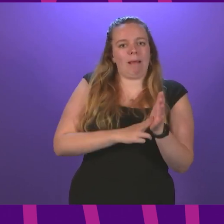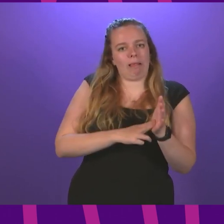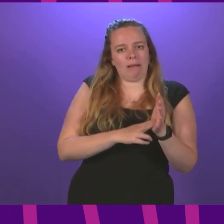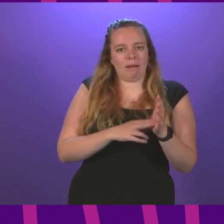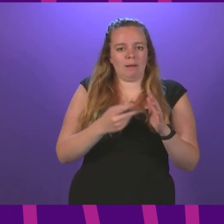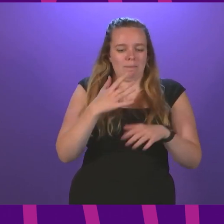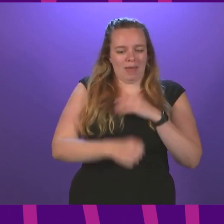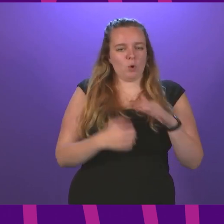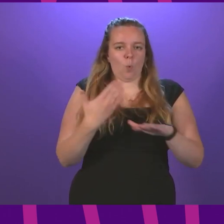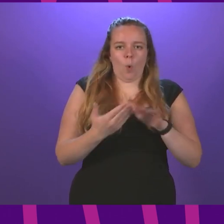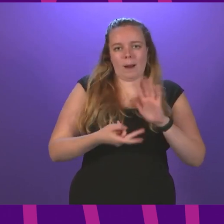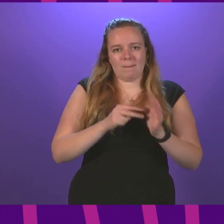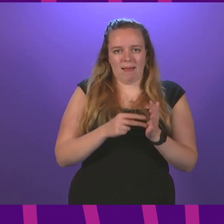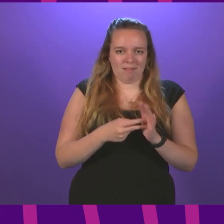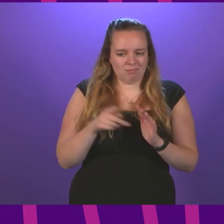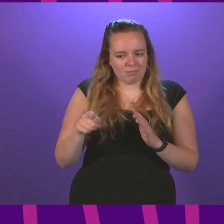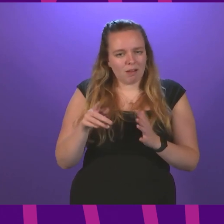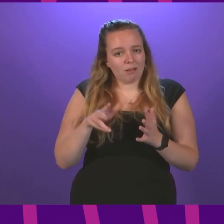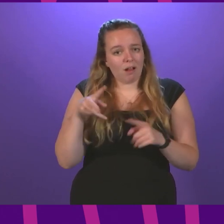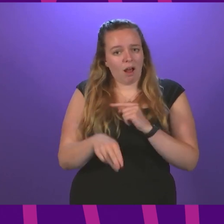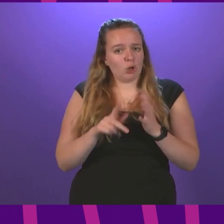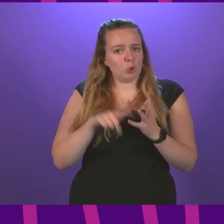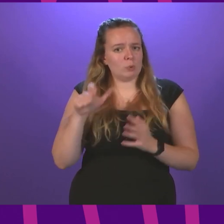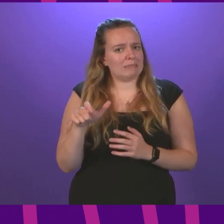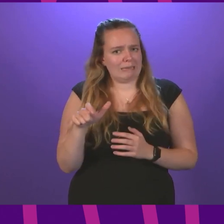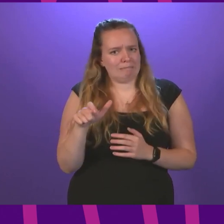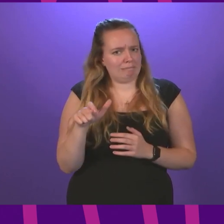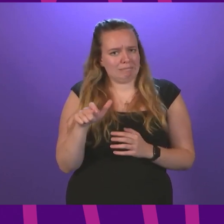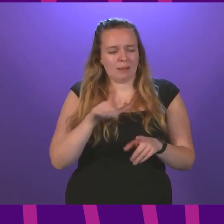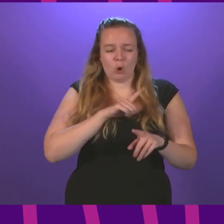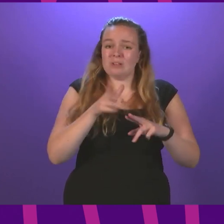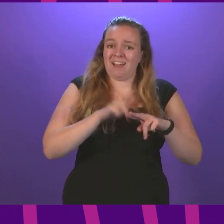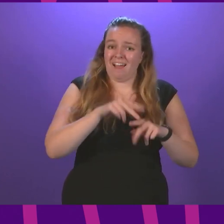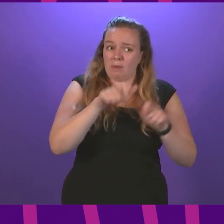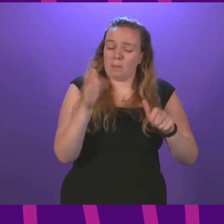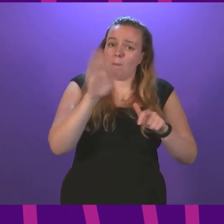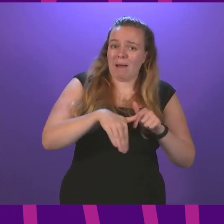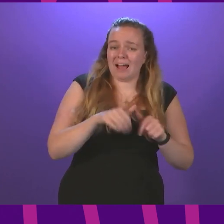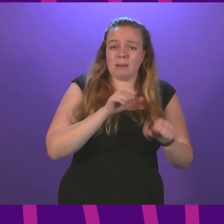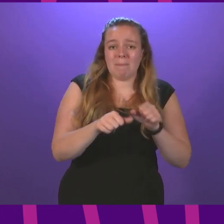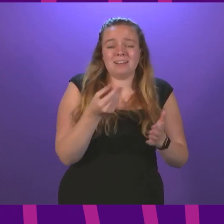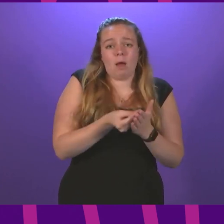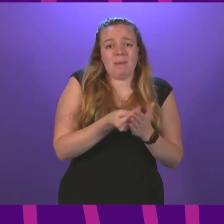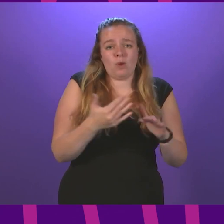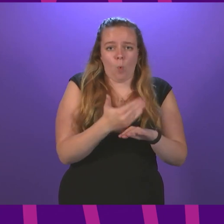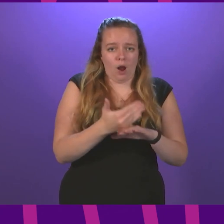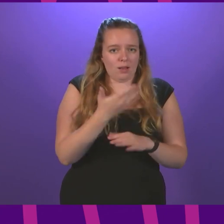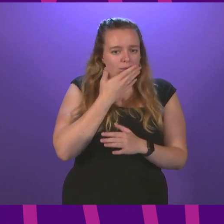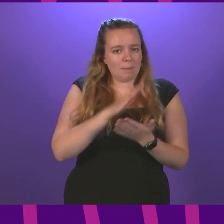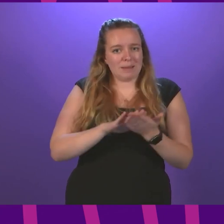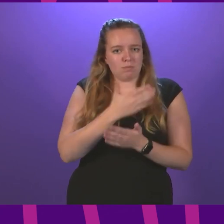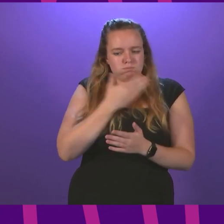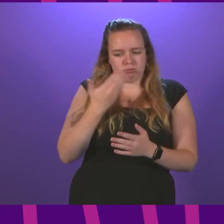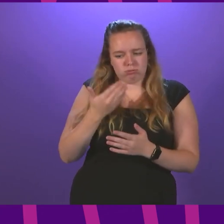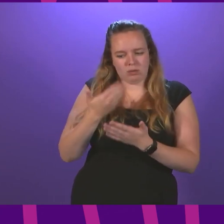plan, they wouldn't be cut on universal credit. Because if all those people were into better paid work, they wouldn't be a demand on universal credit.